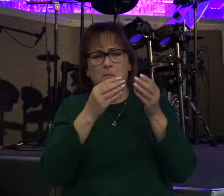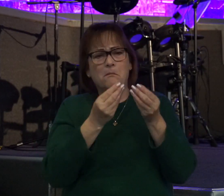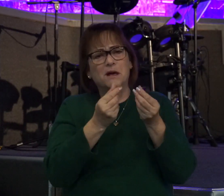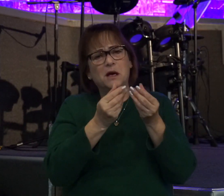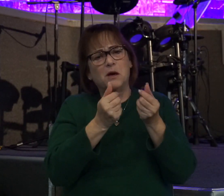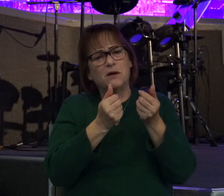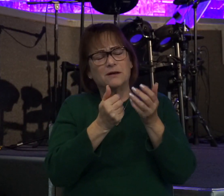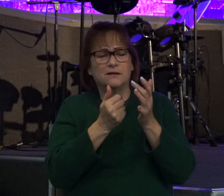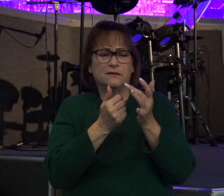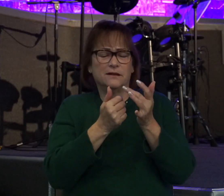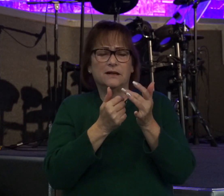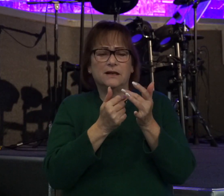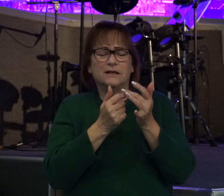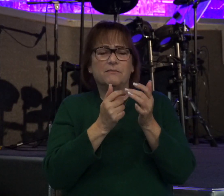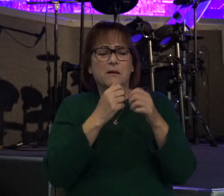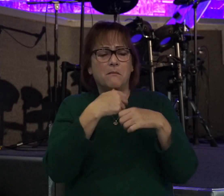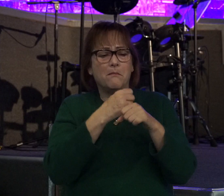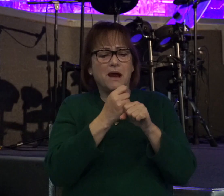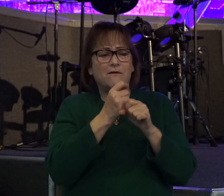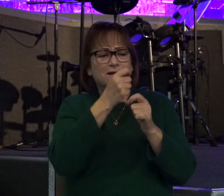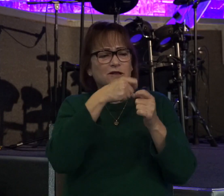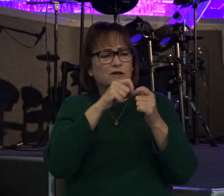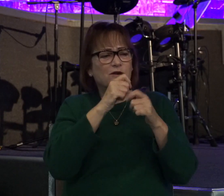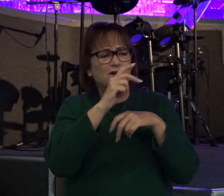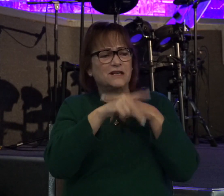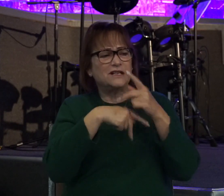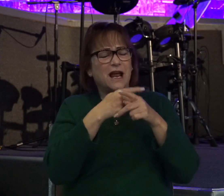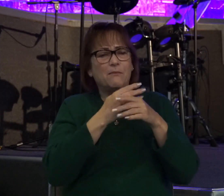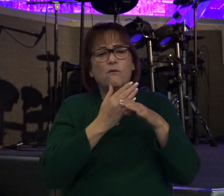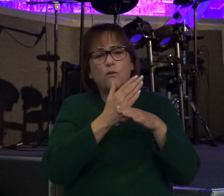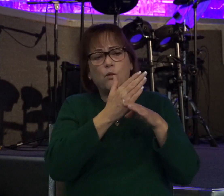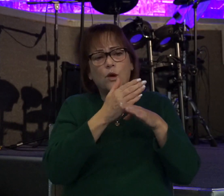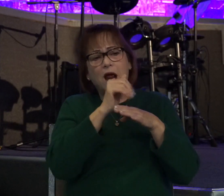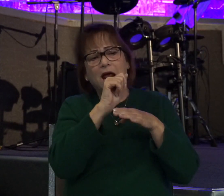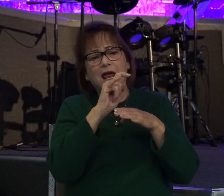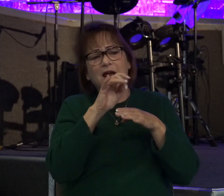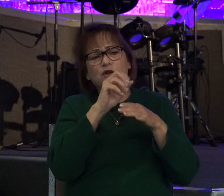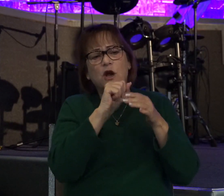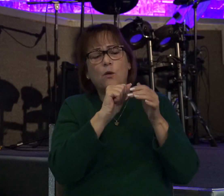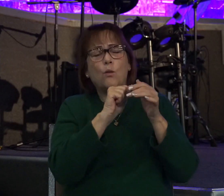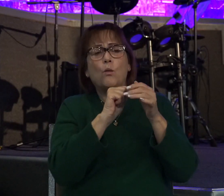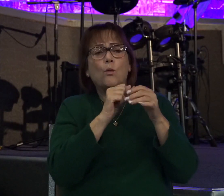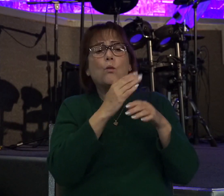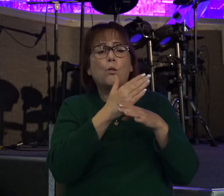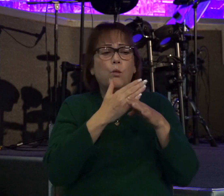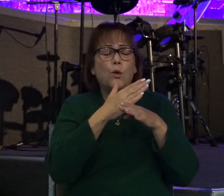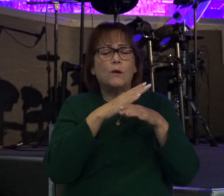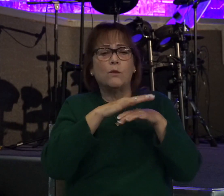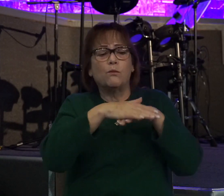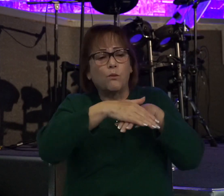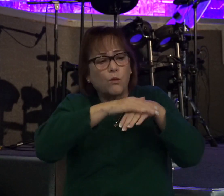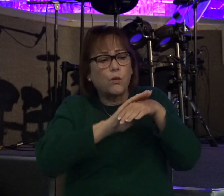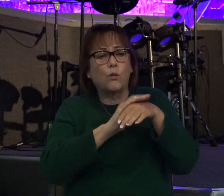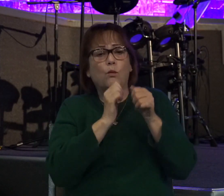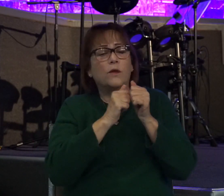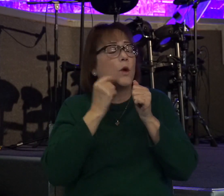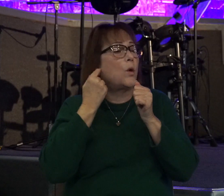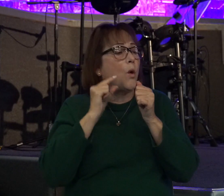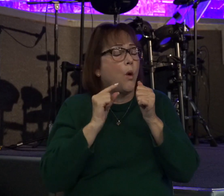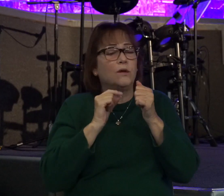It was to be made out of a certain type of wood, acacia wood. It was to be overlaid with gold. It was to have a solid gold seat